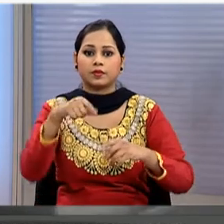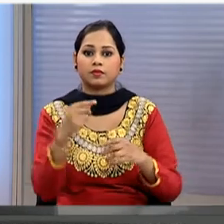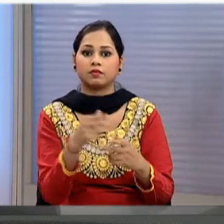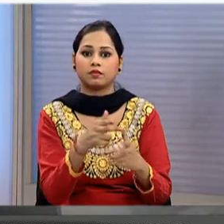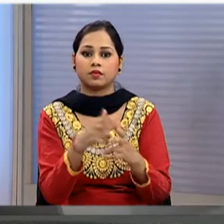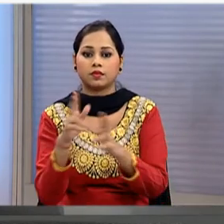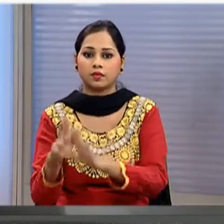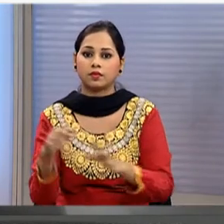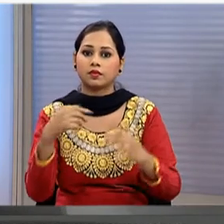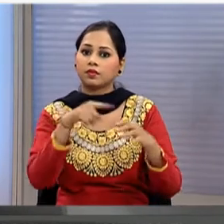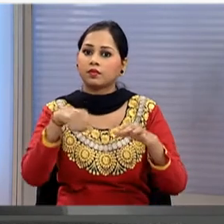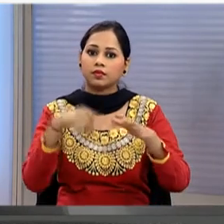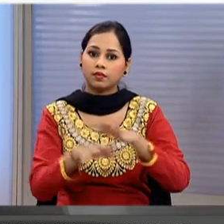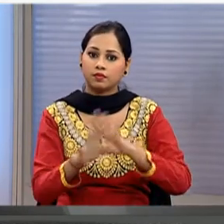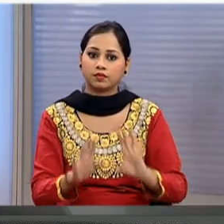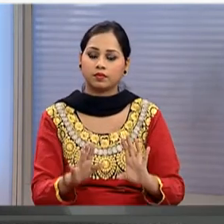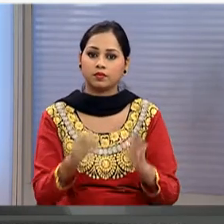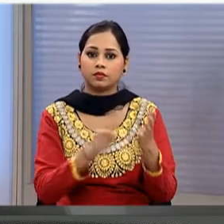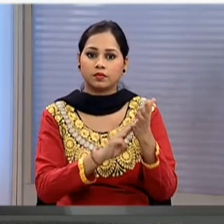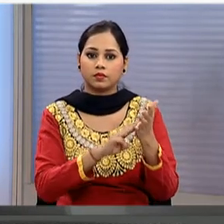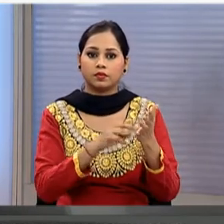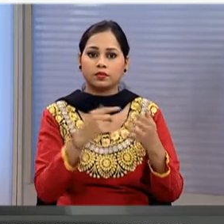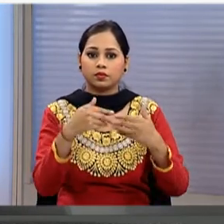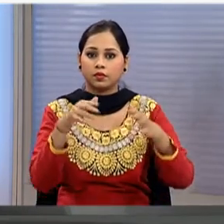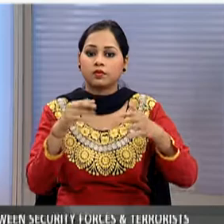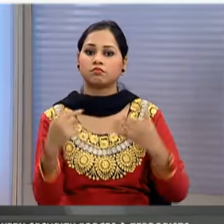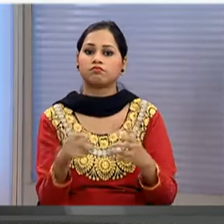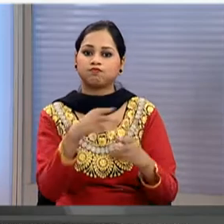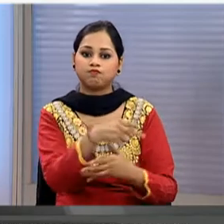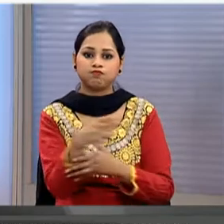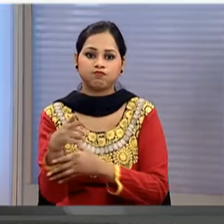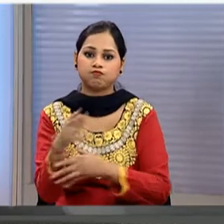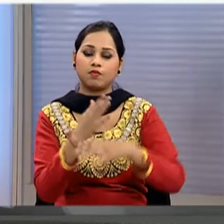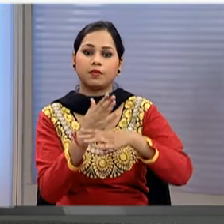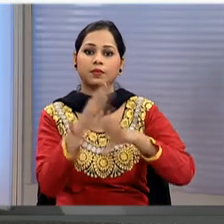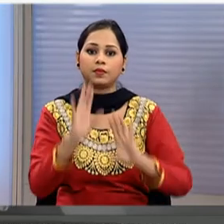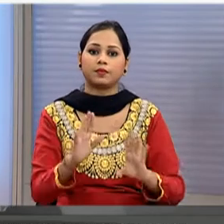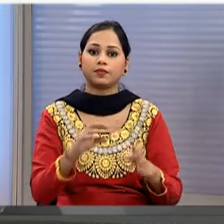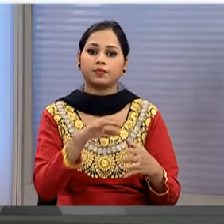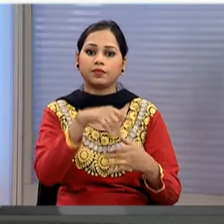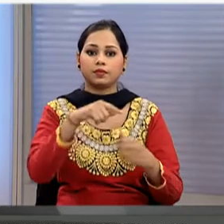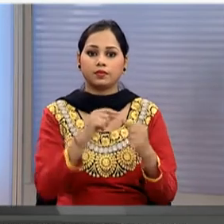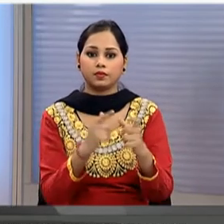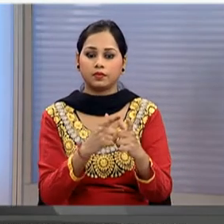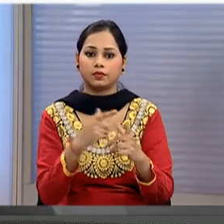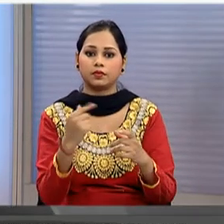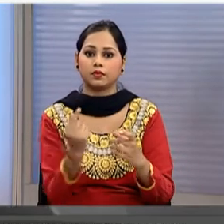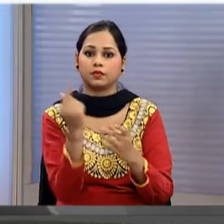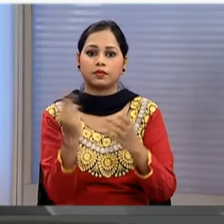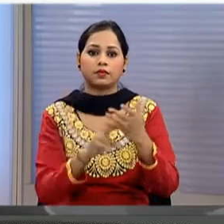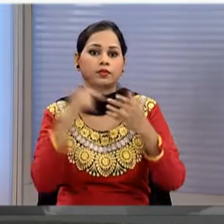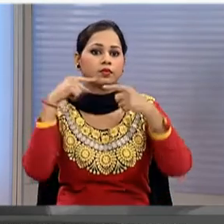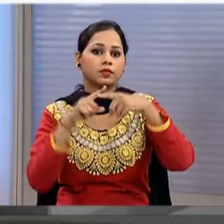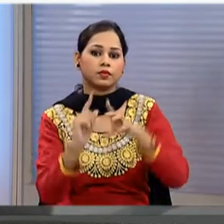is underway at the site militants opened heavy fire on security men deployed at the army unit in Nagrota